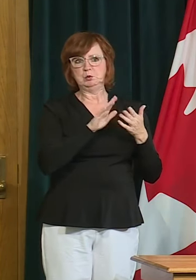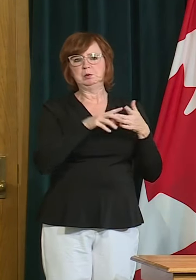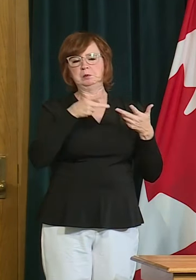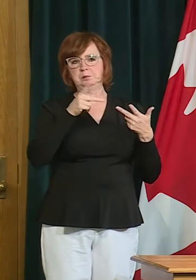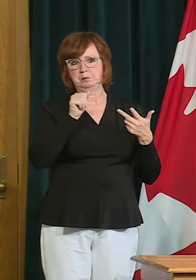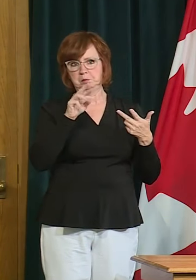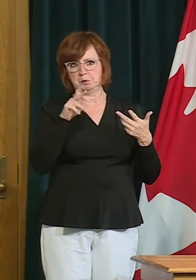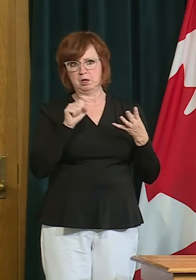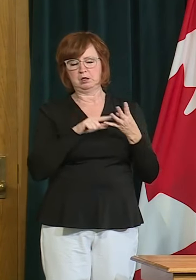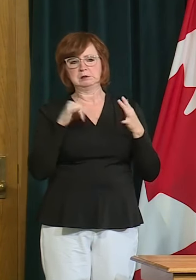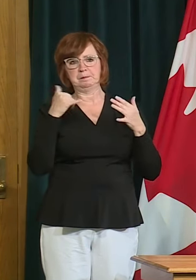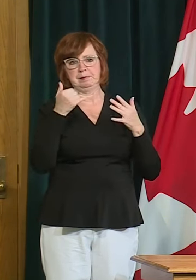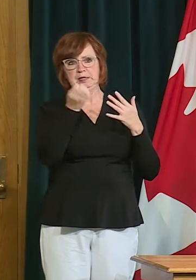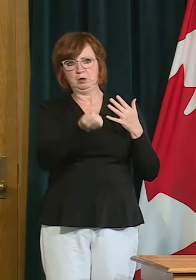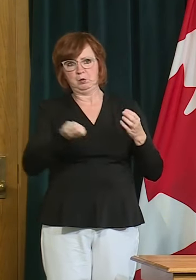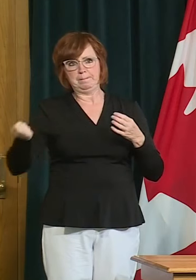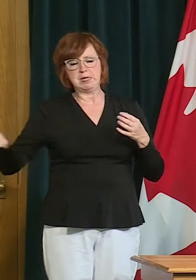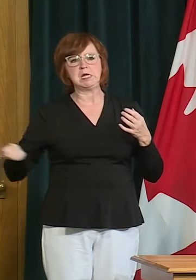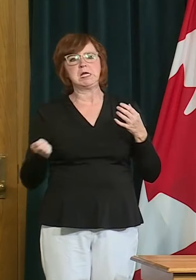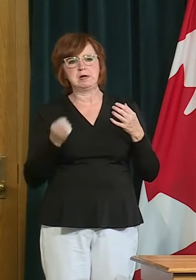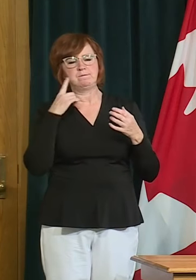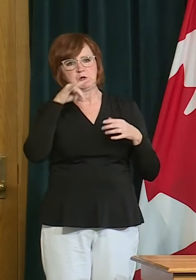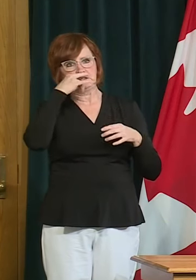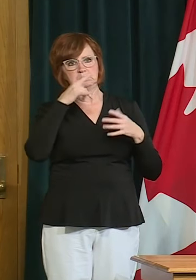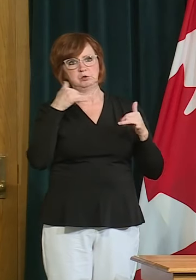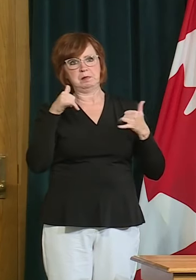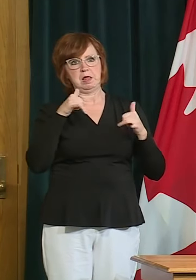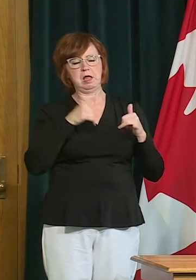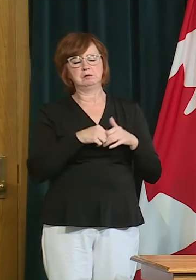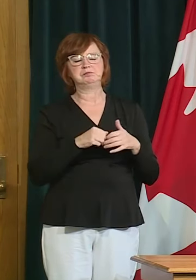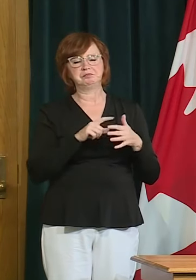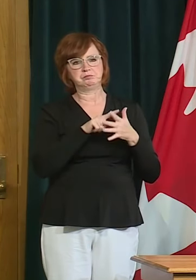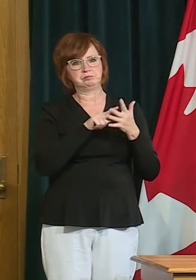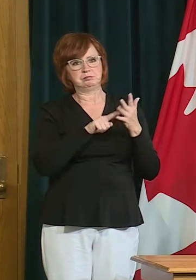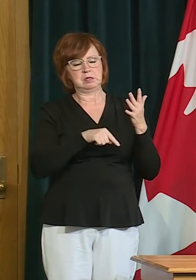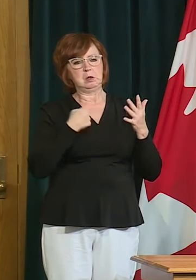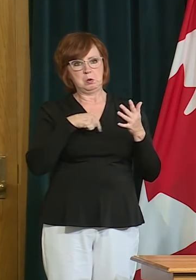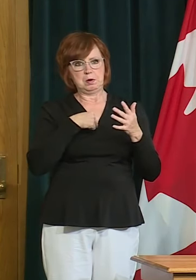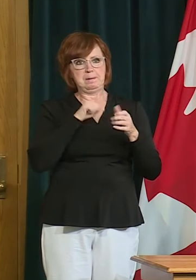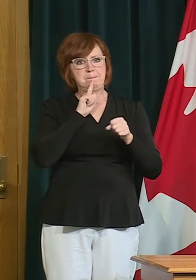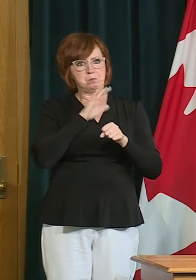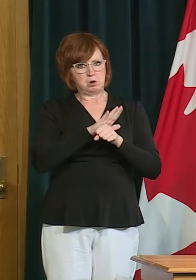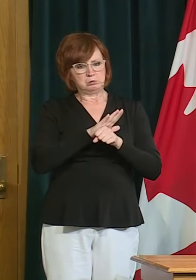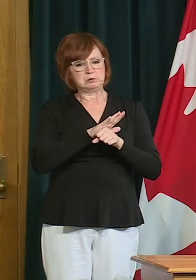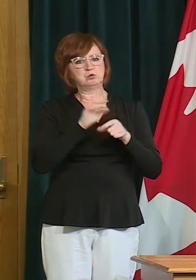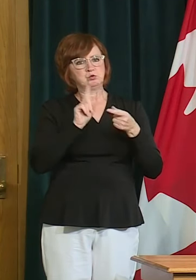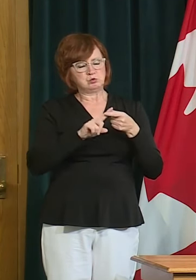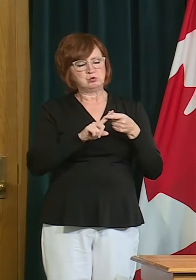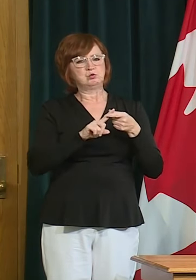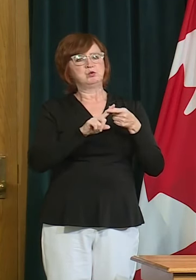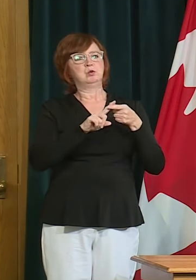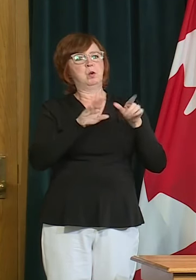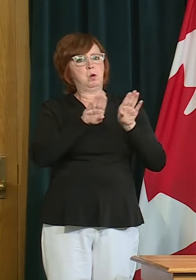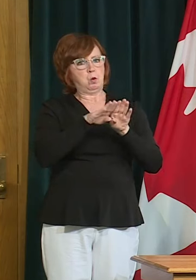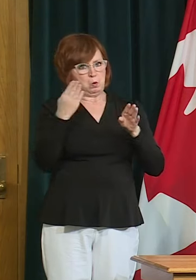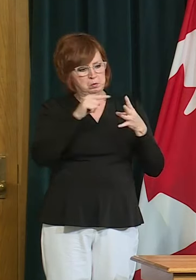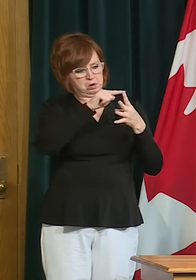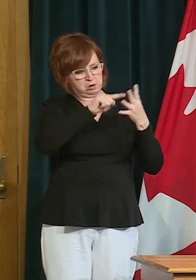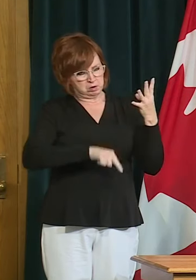We are committed to getting all of these things reopened as soon as possible but as safely as possible as well.